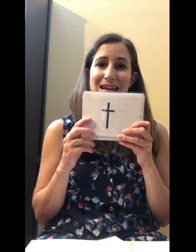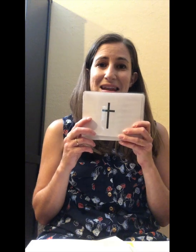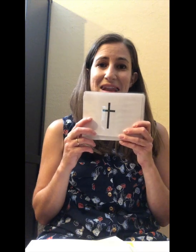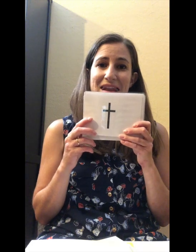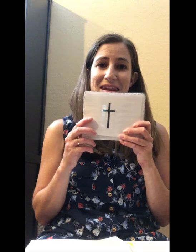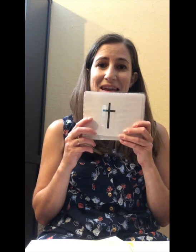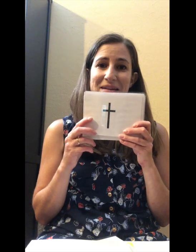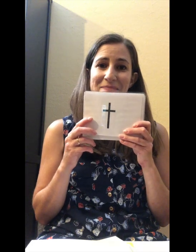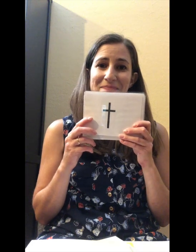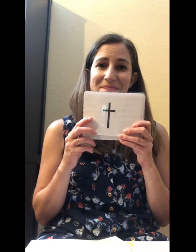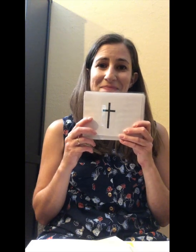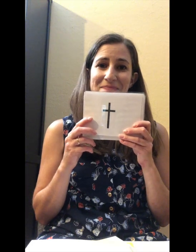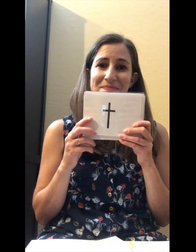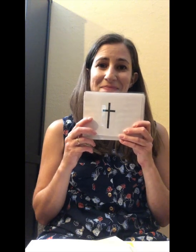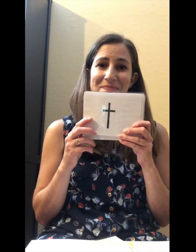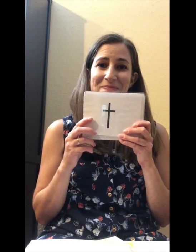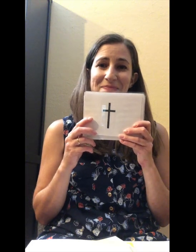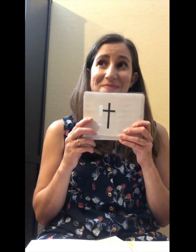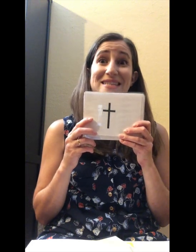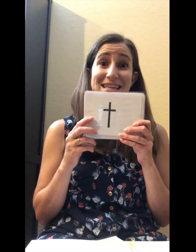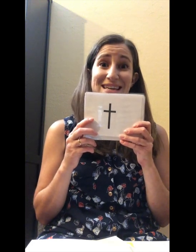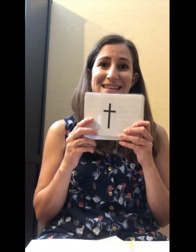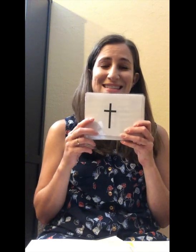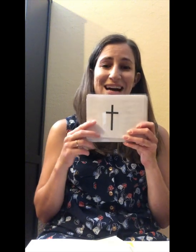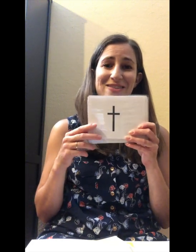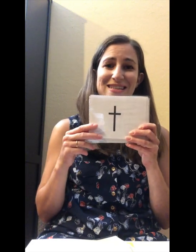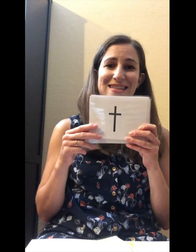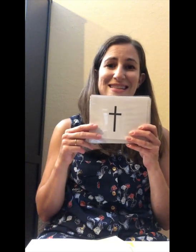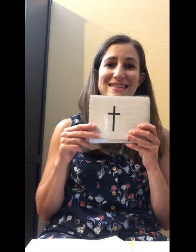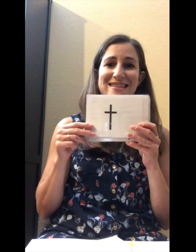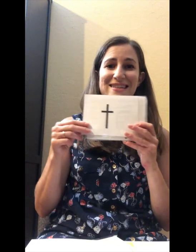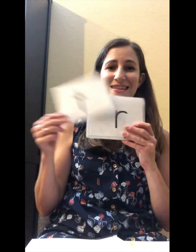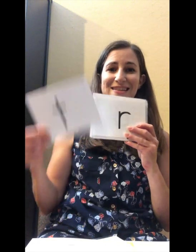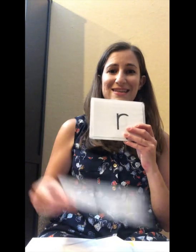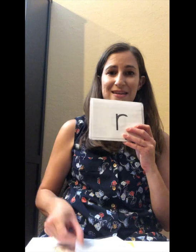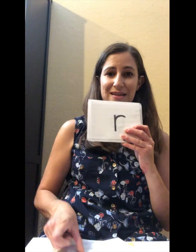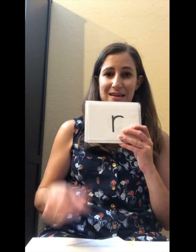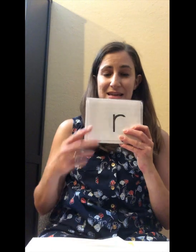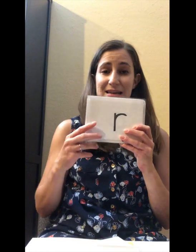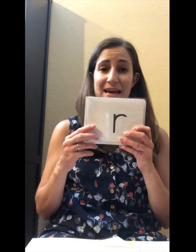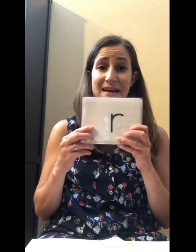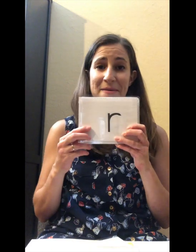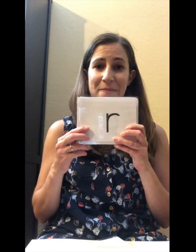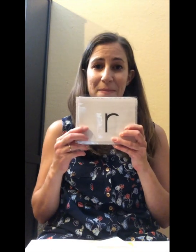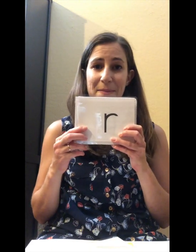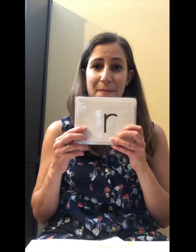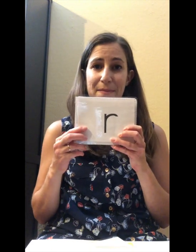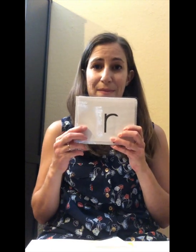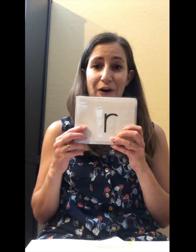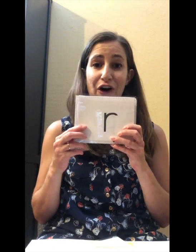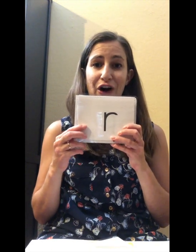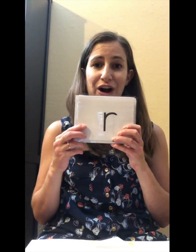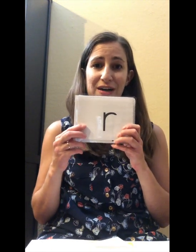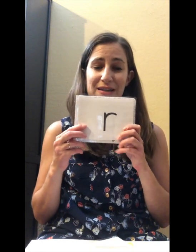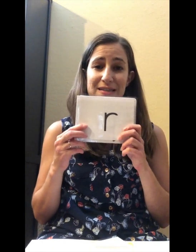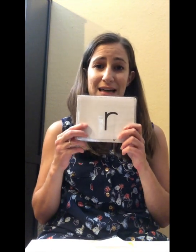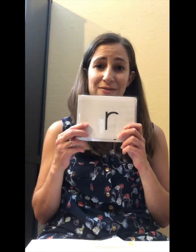Name? T. Sound? T. Name? R. Sound?